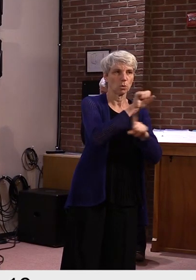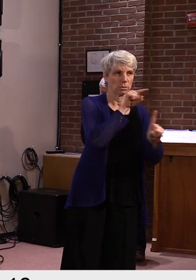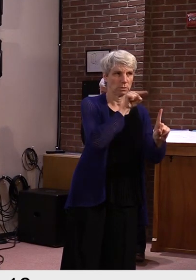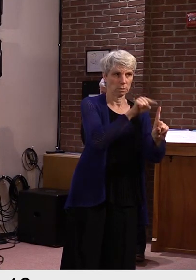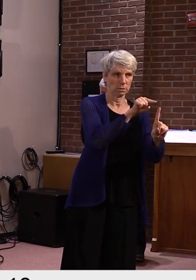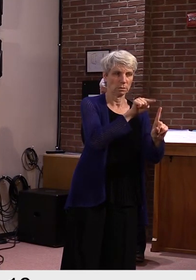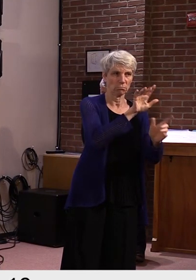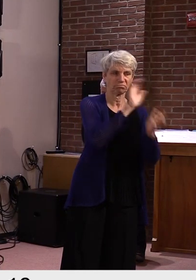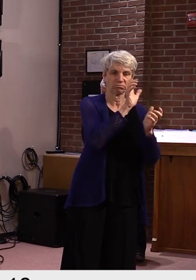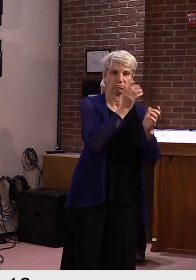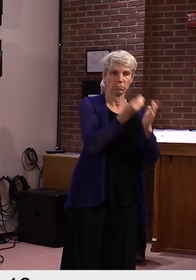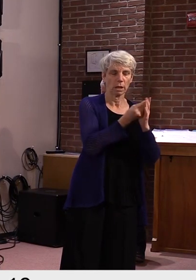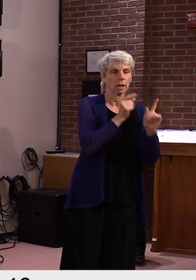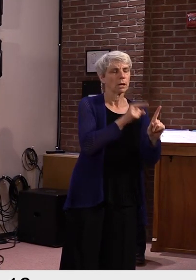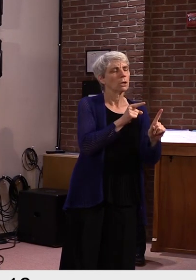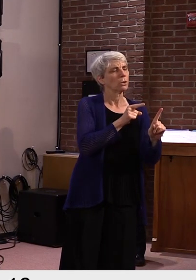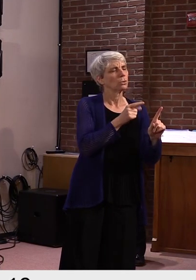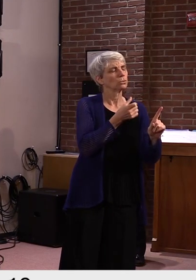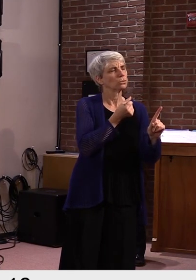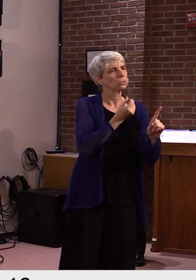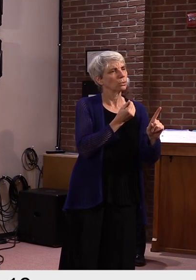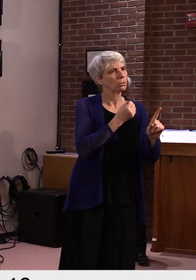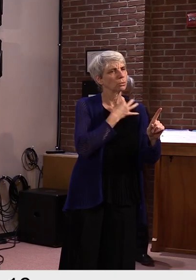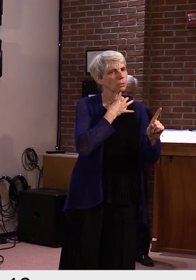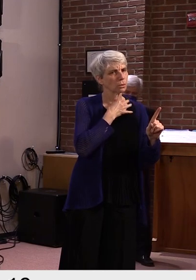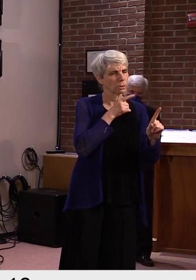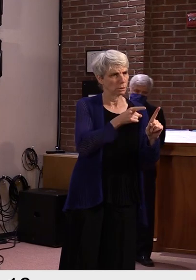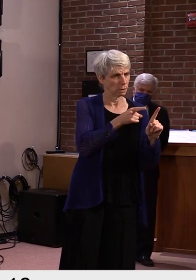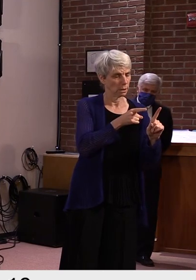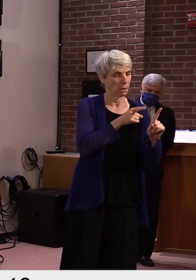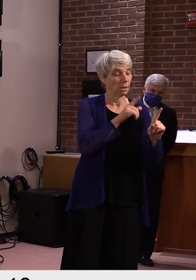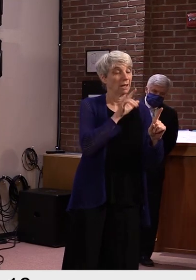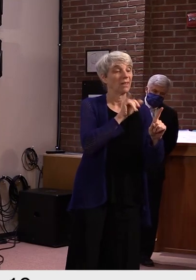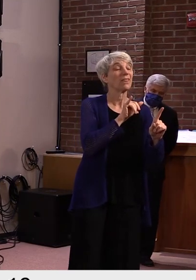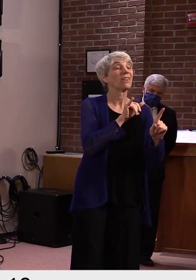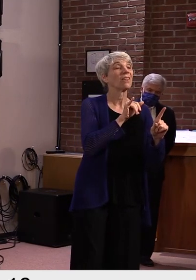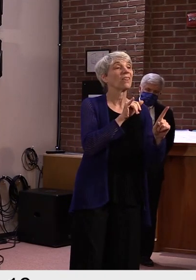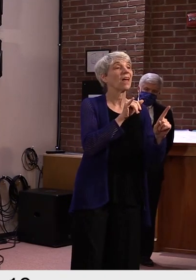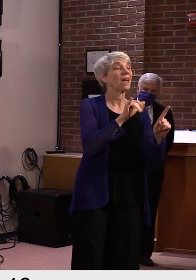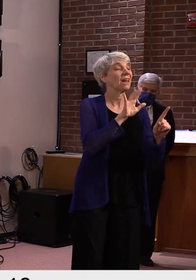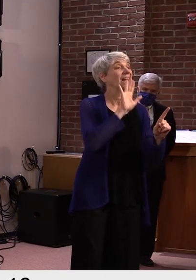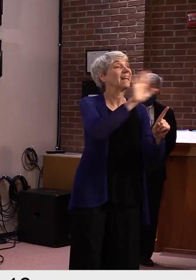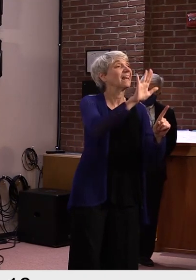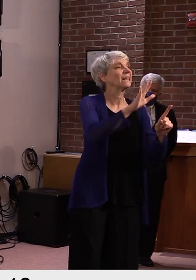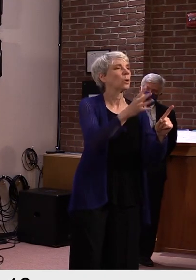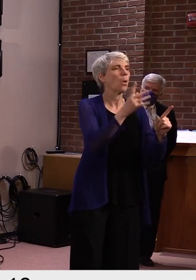state liquidated that property yet?